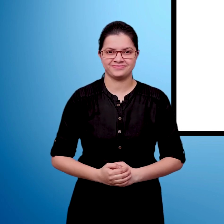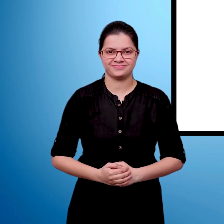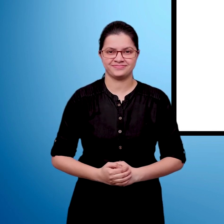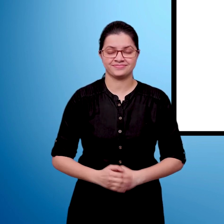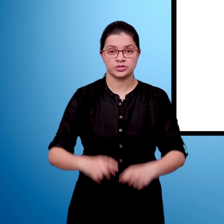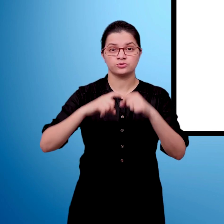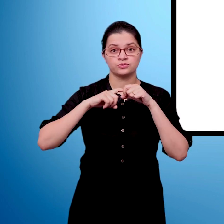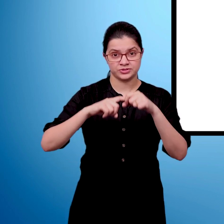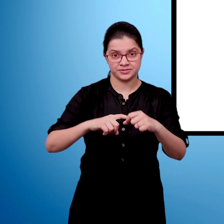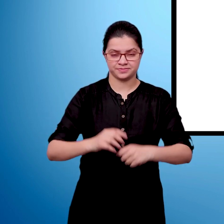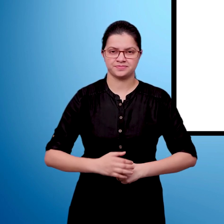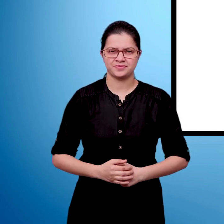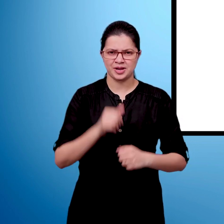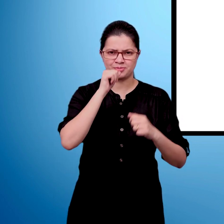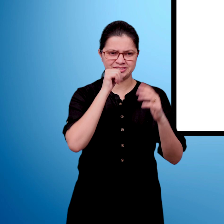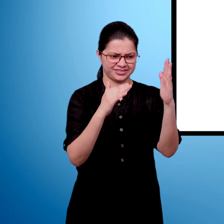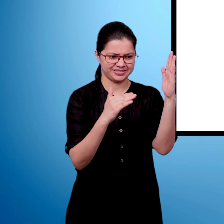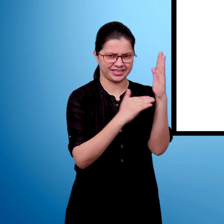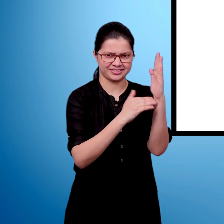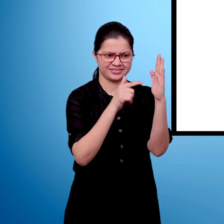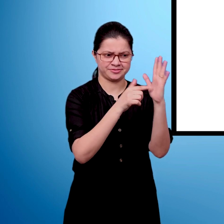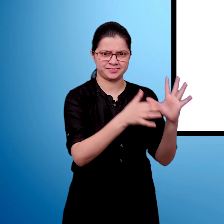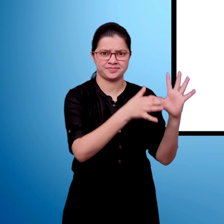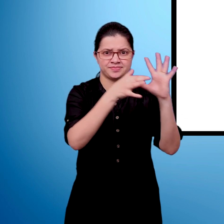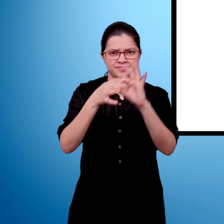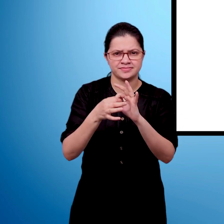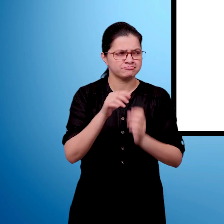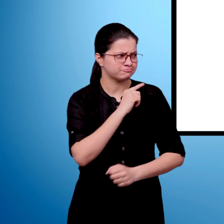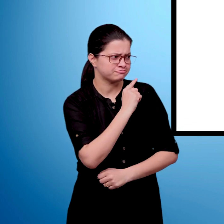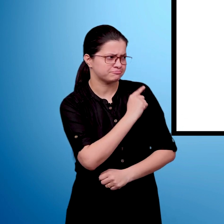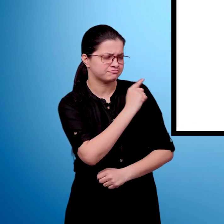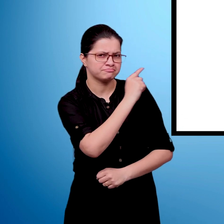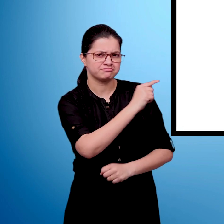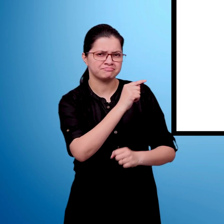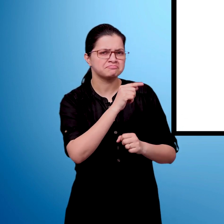E. Tick right for the shape similar to glass.